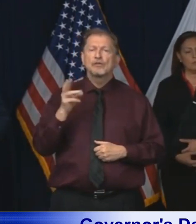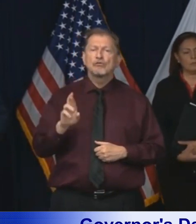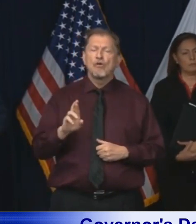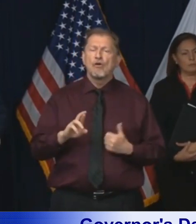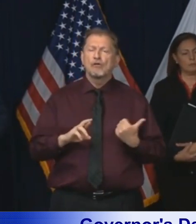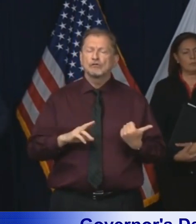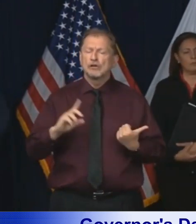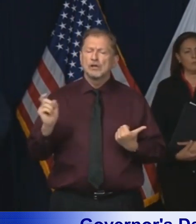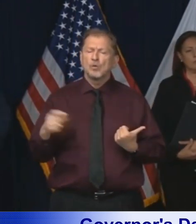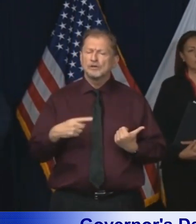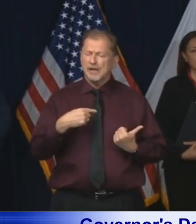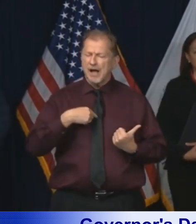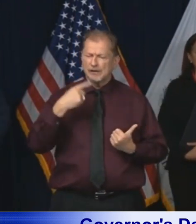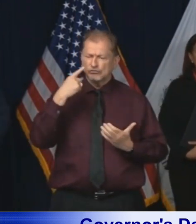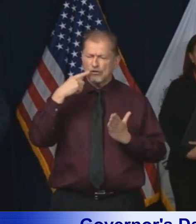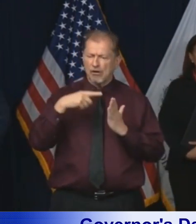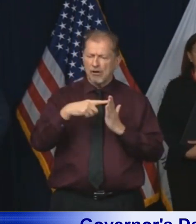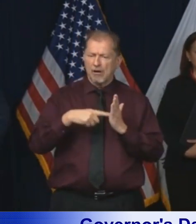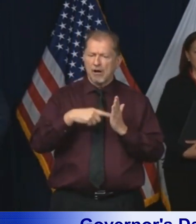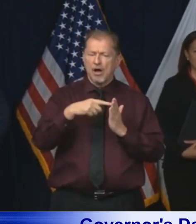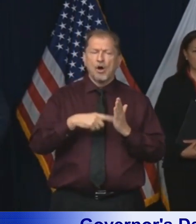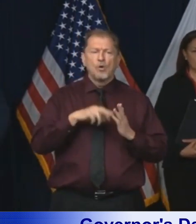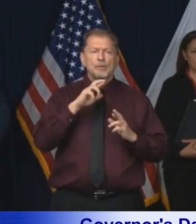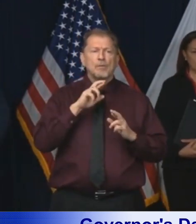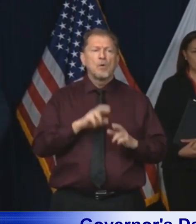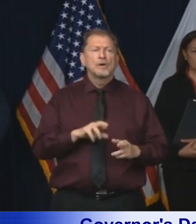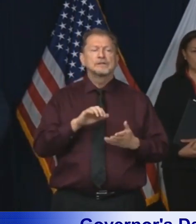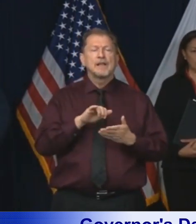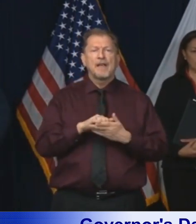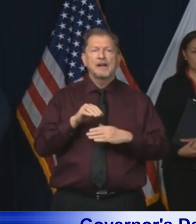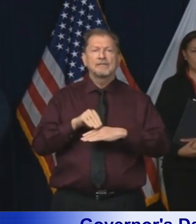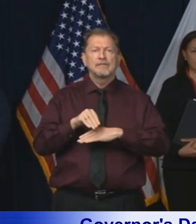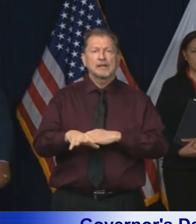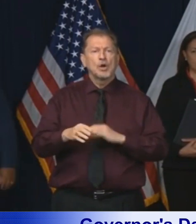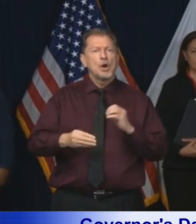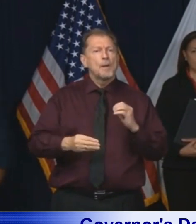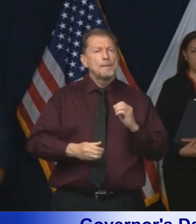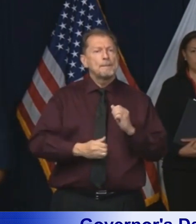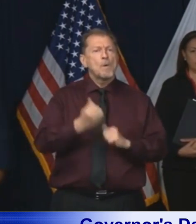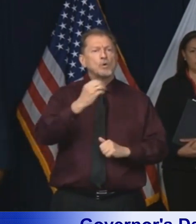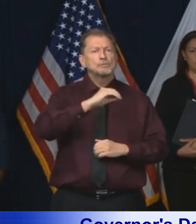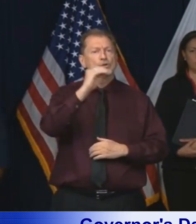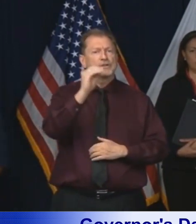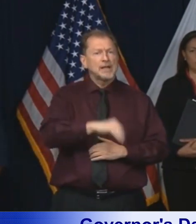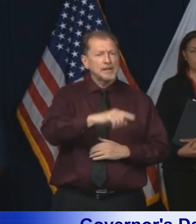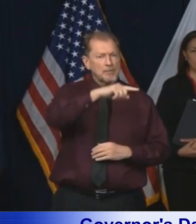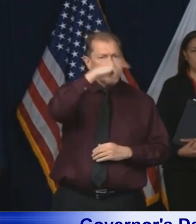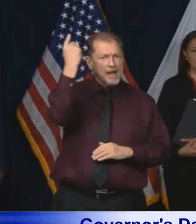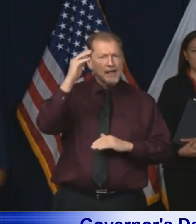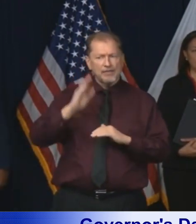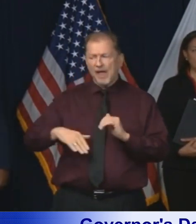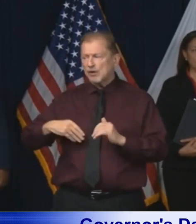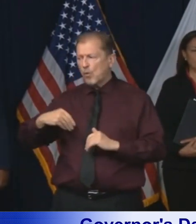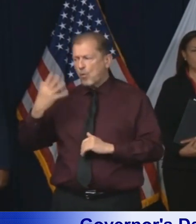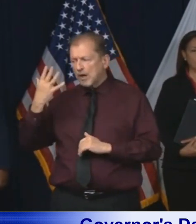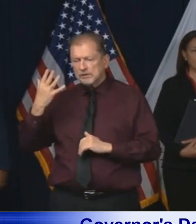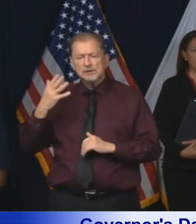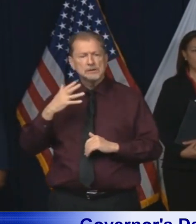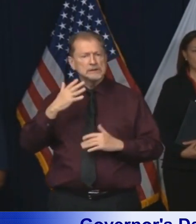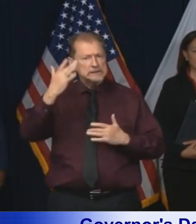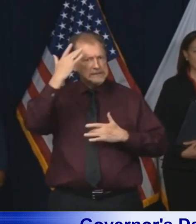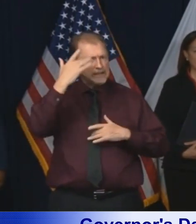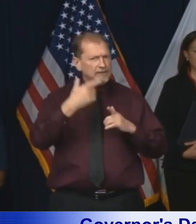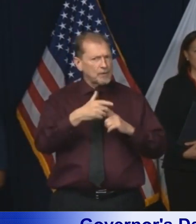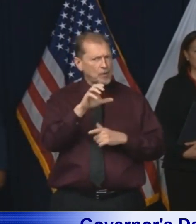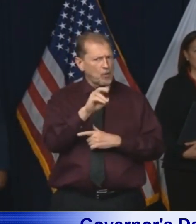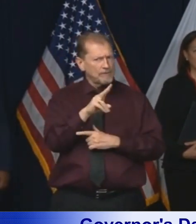There are reports saying that this virus impacts African Americans more. Are we seeing that in the state of Illinois? If so, why is that?